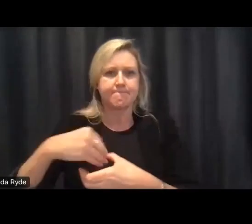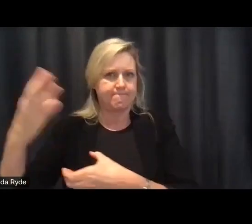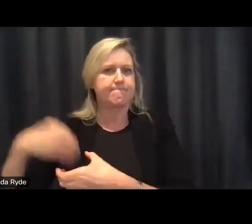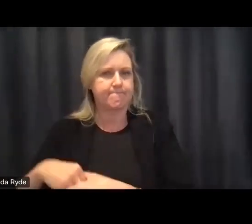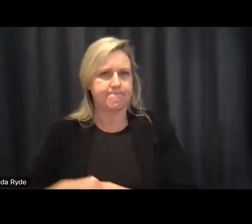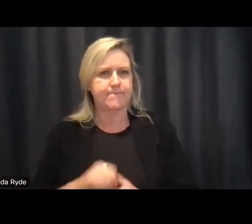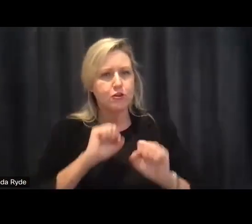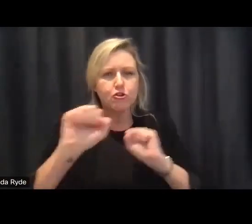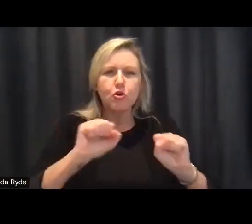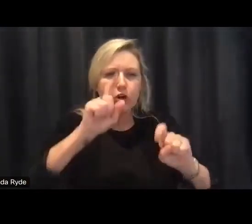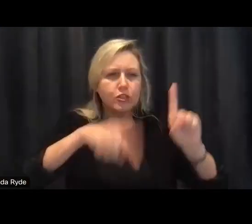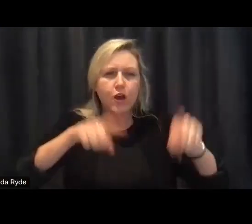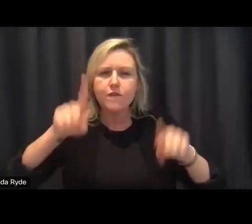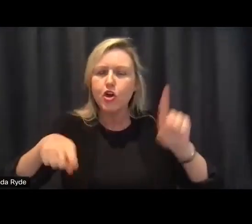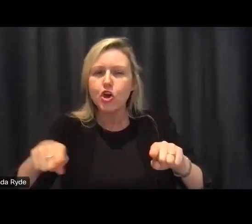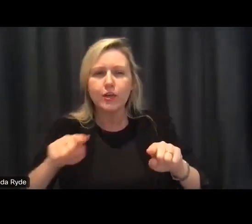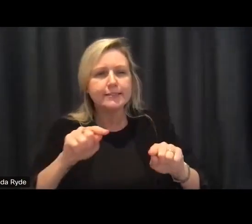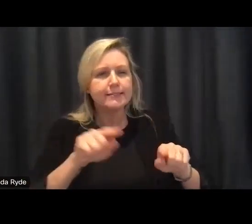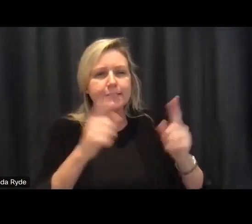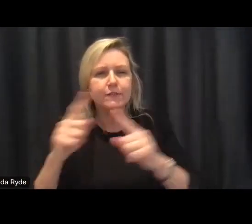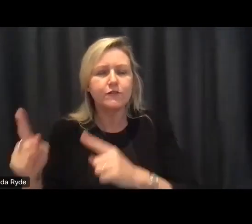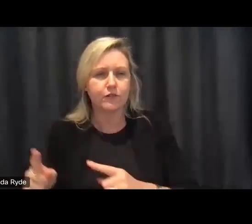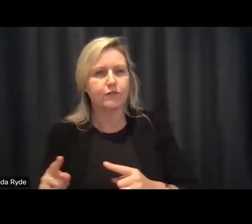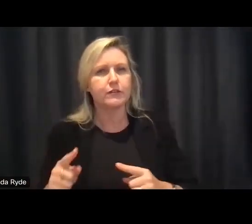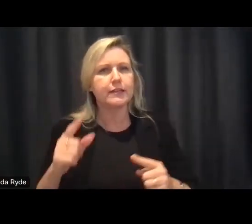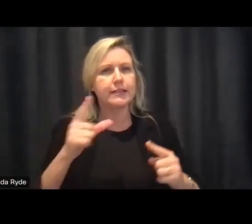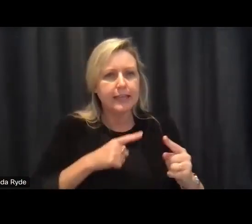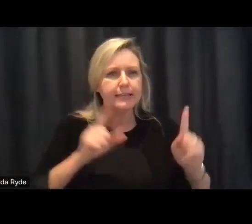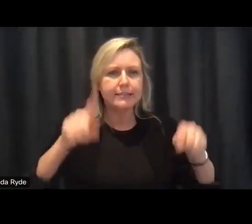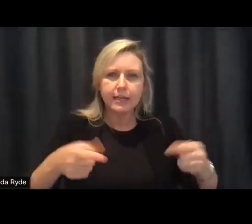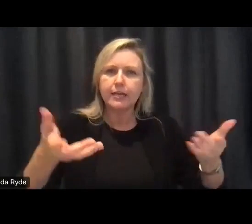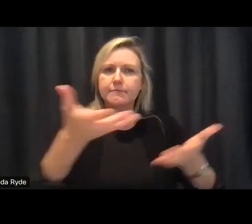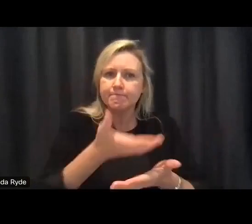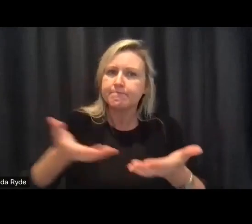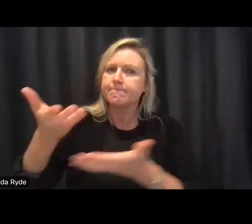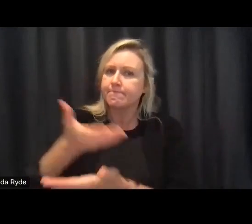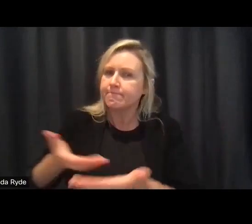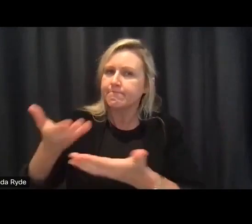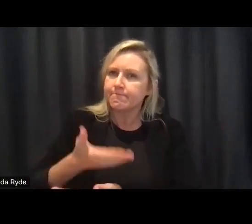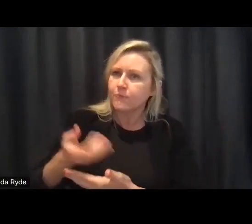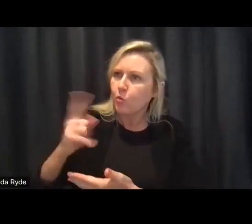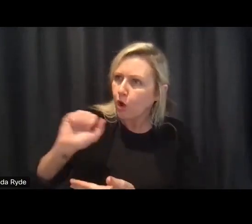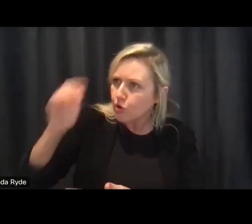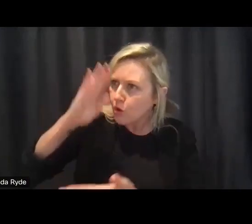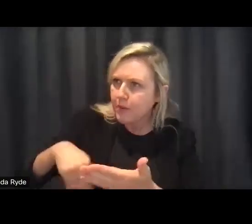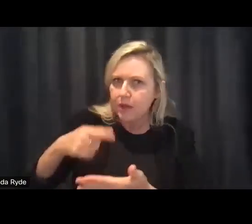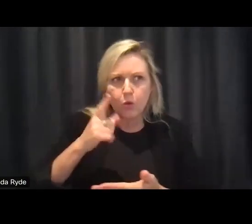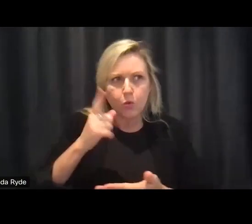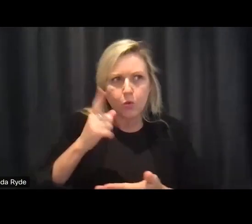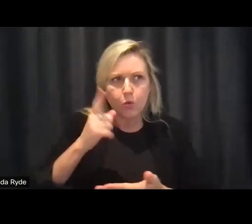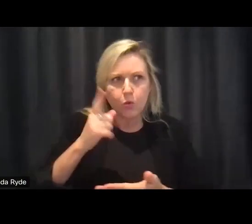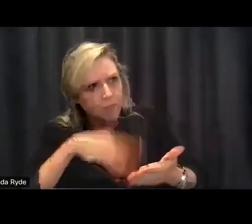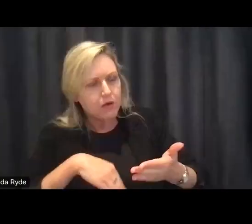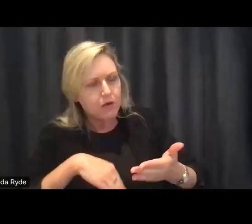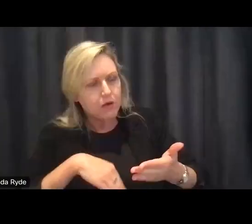diversity need to speak to one another about our different experiences all points